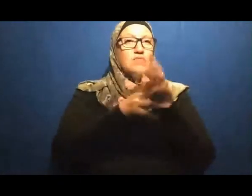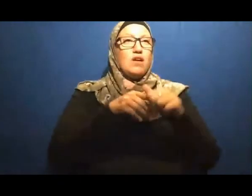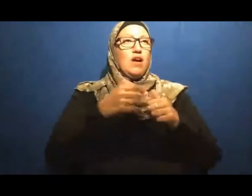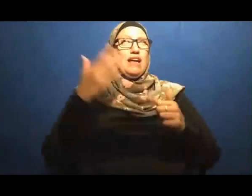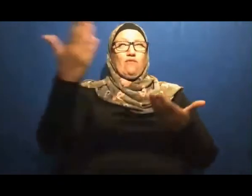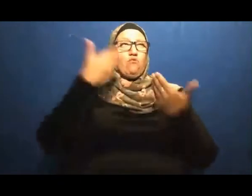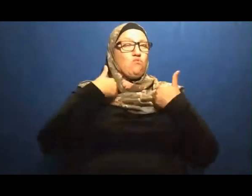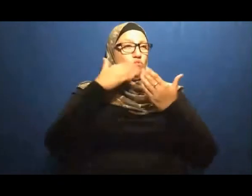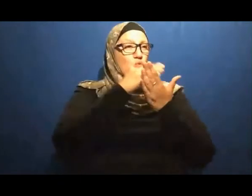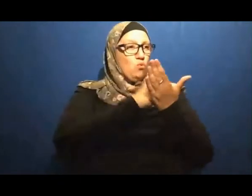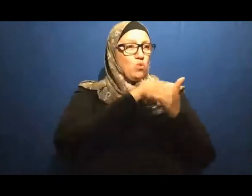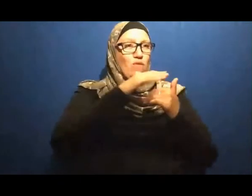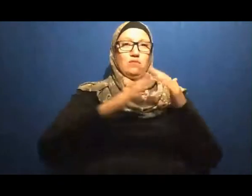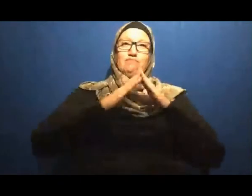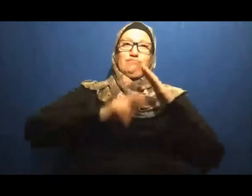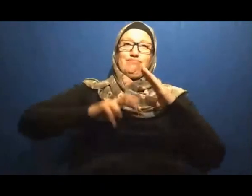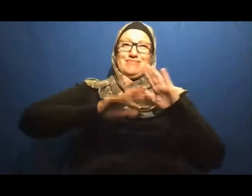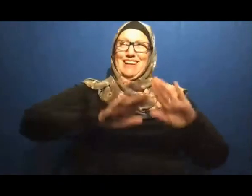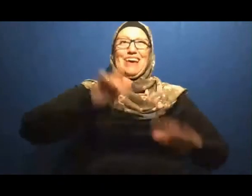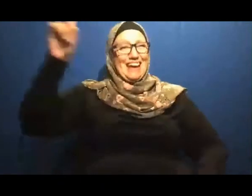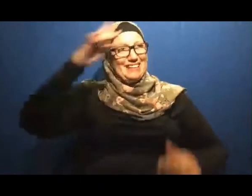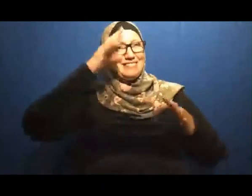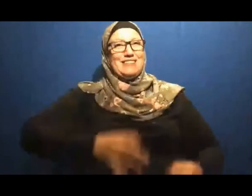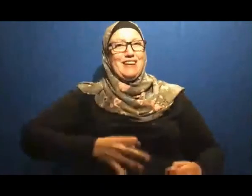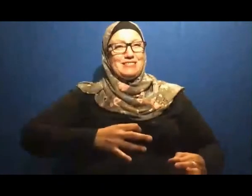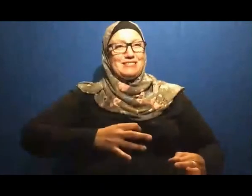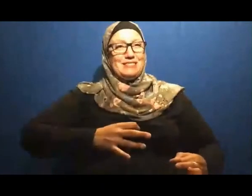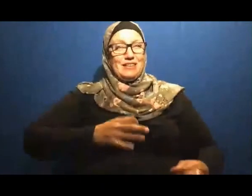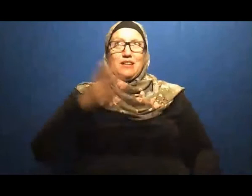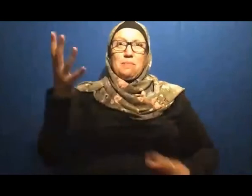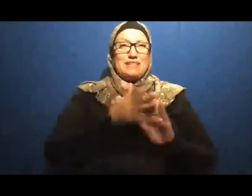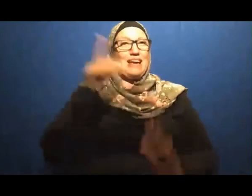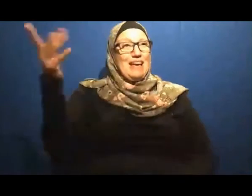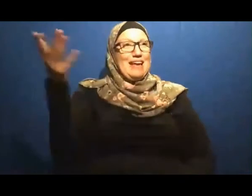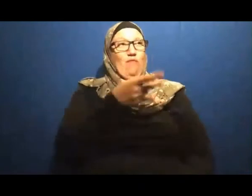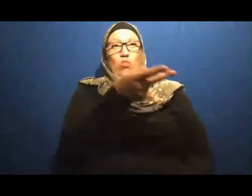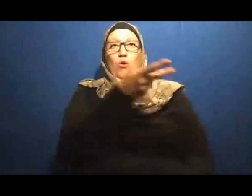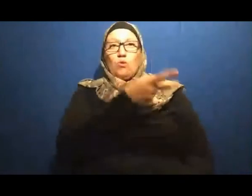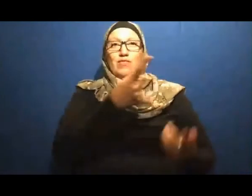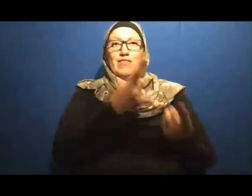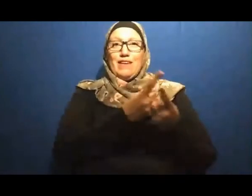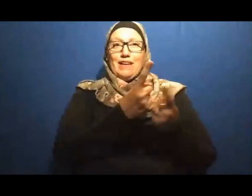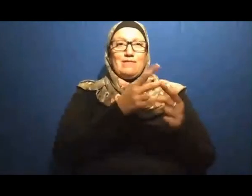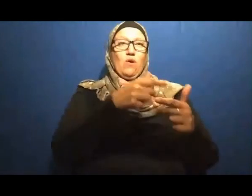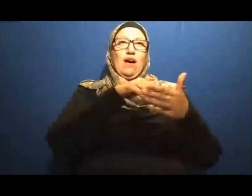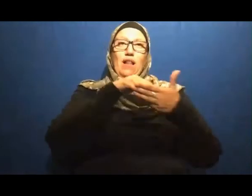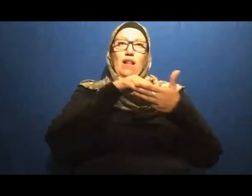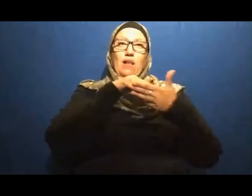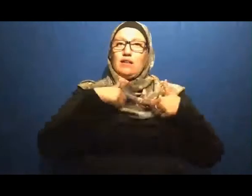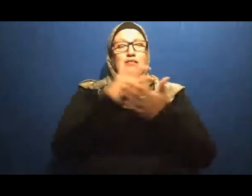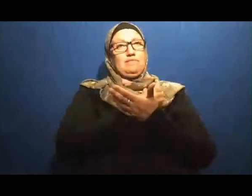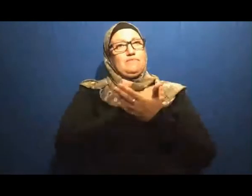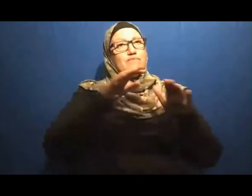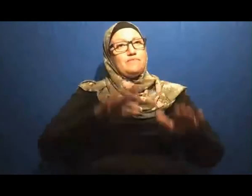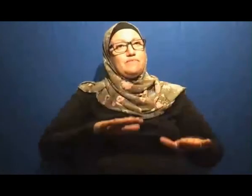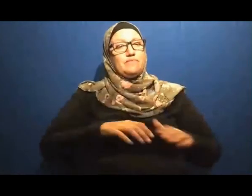God God is the one Who causes life And gives And takes life Wallahu yuhyi What you mean God